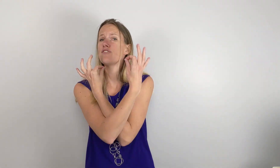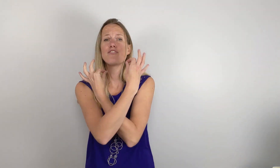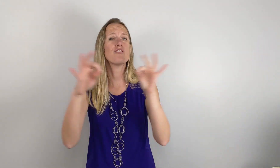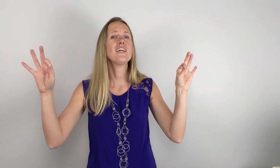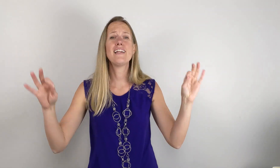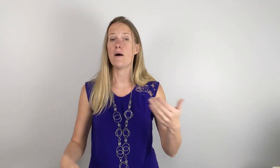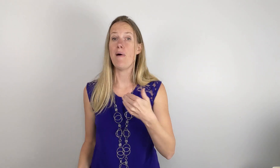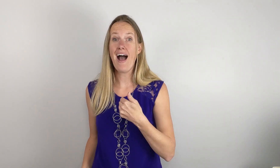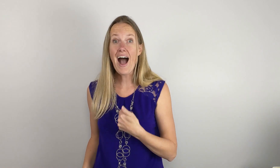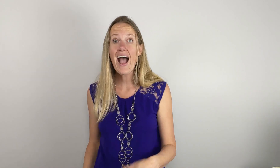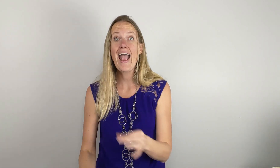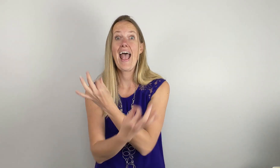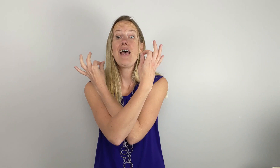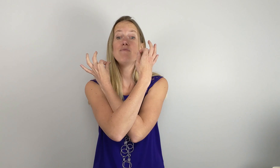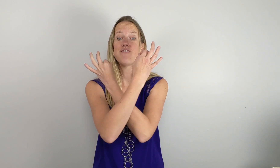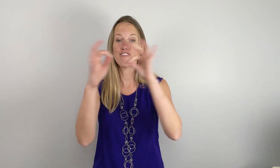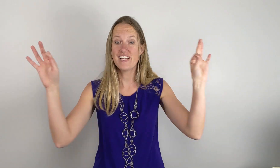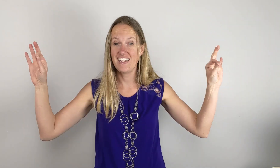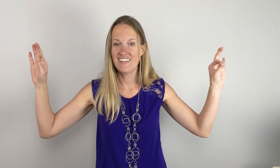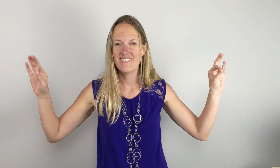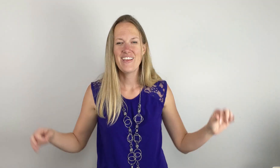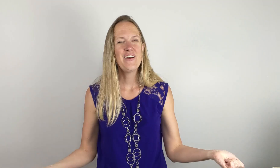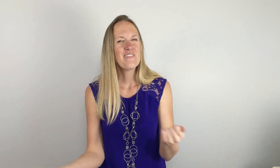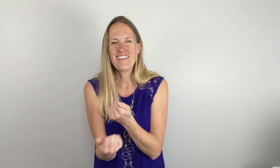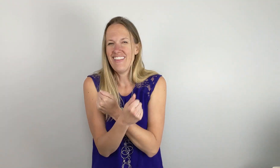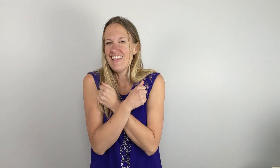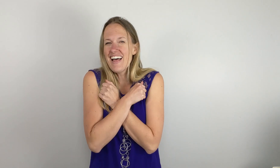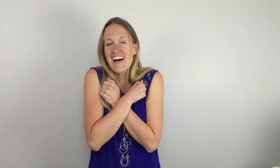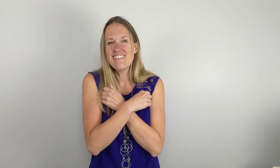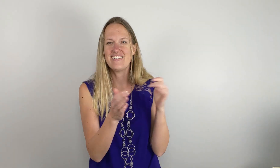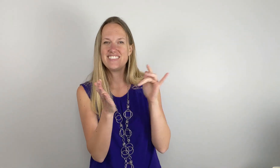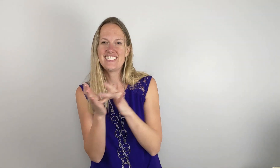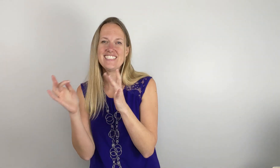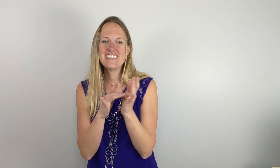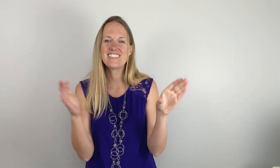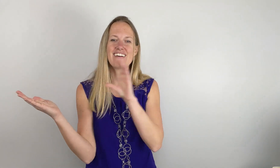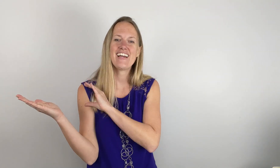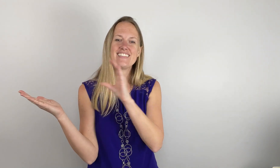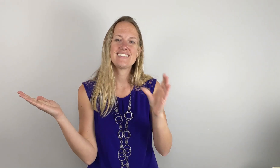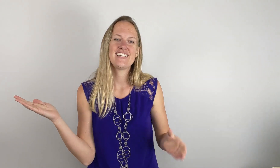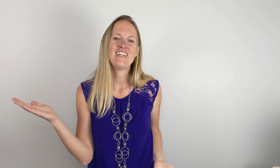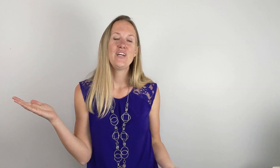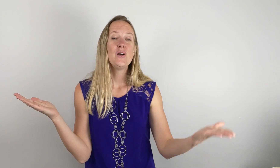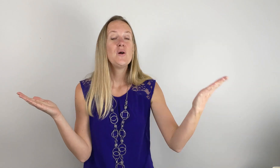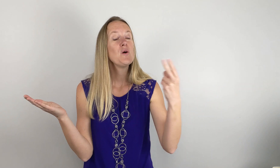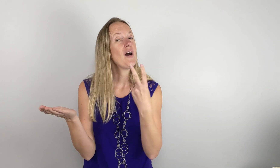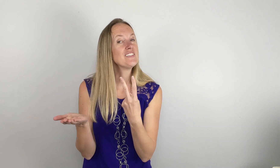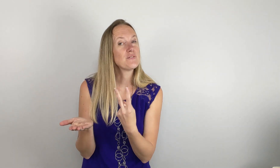freedom I am free for the love of Jesus Christ who has